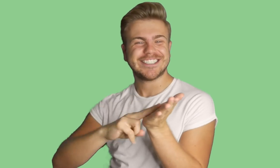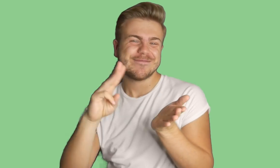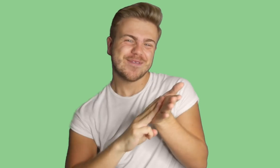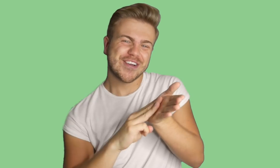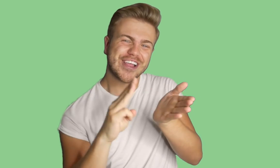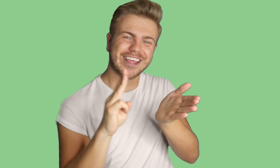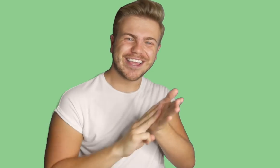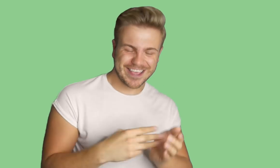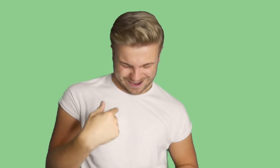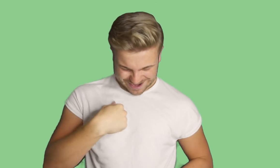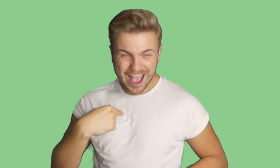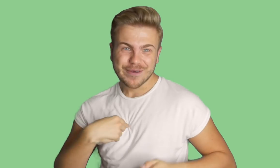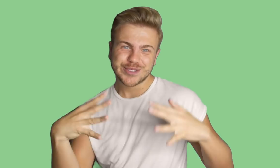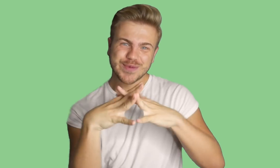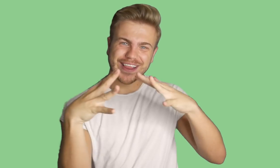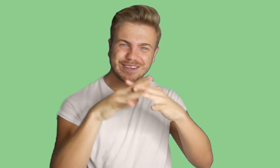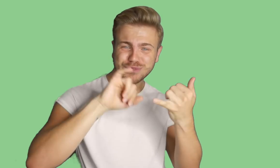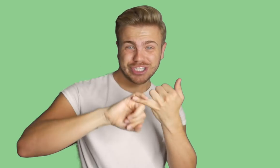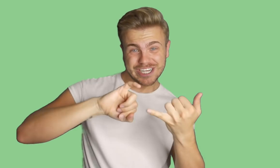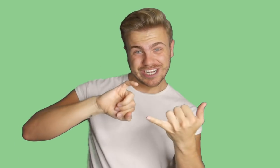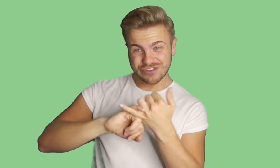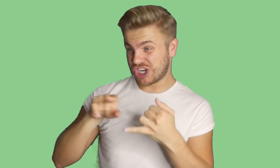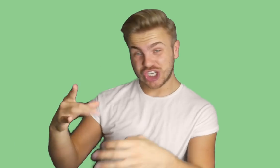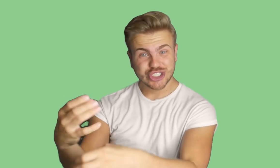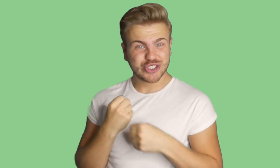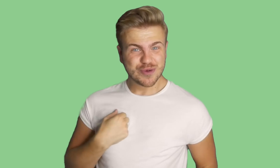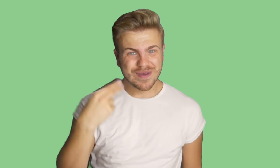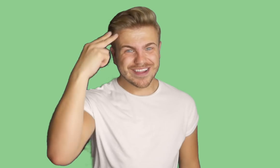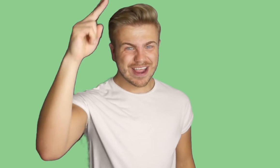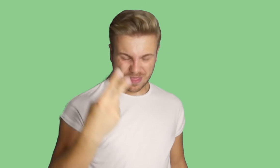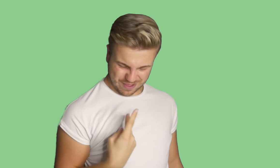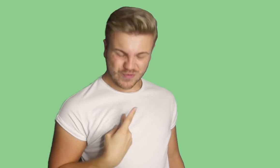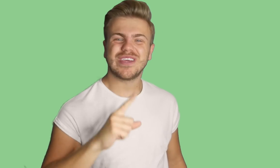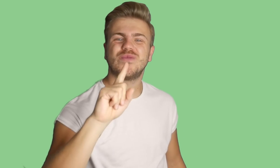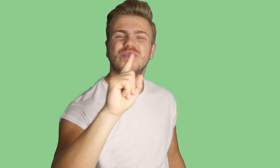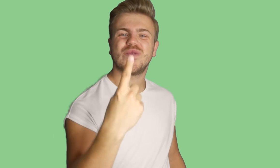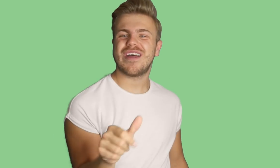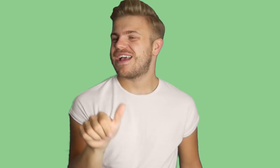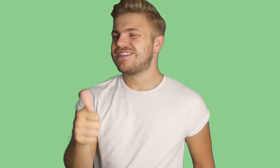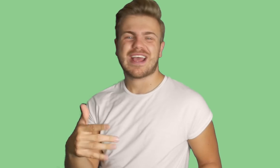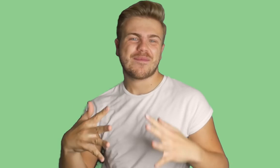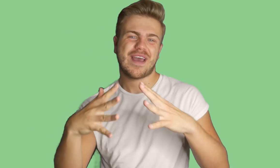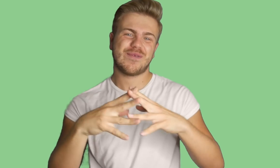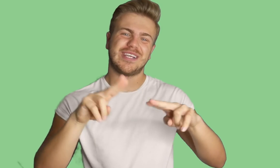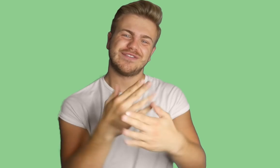Mulligan, now was William Sheeran She took my name and then we were one, down by the Wexford